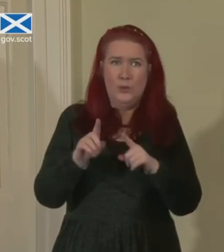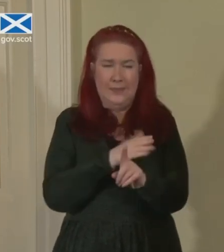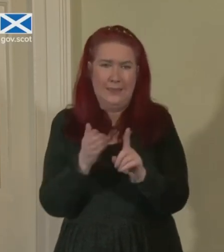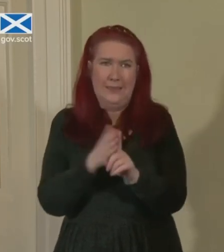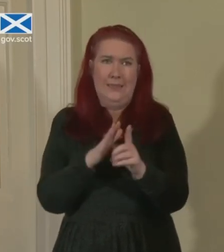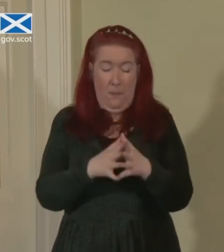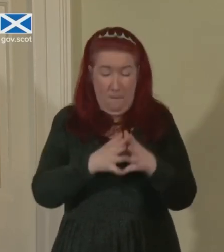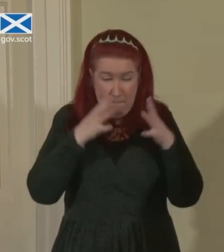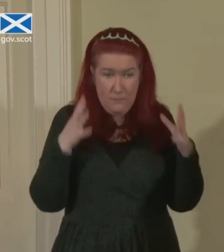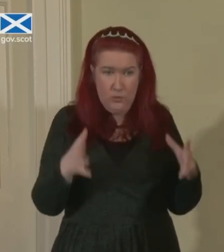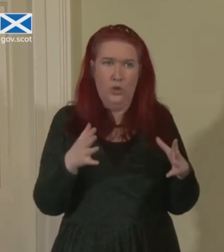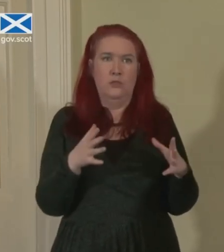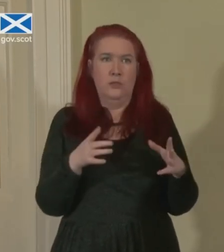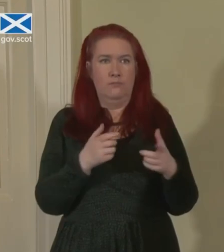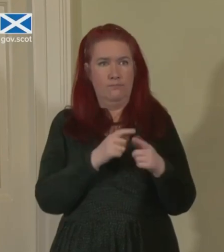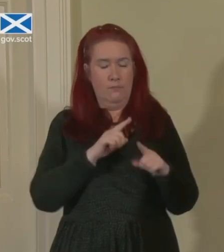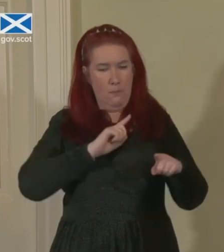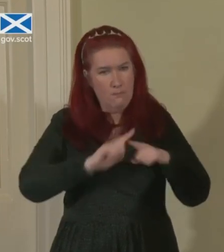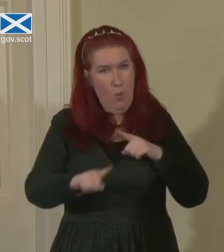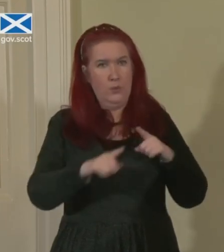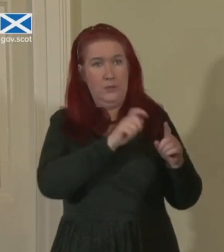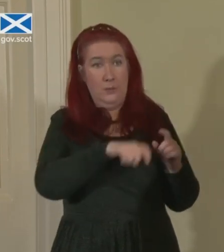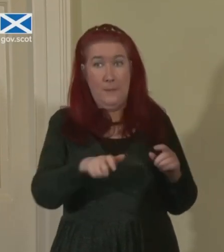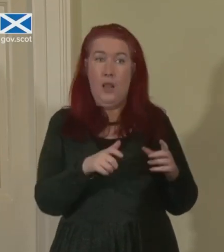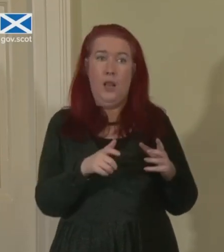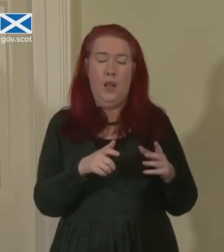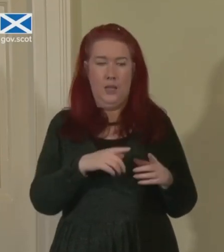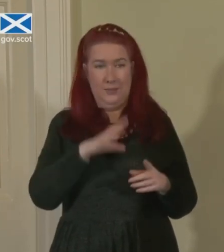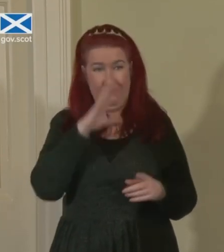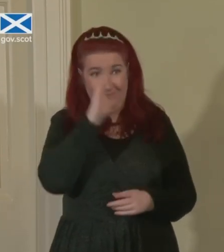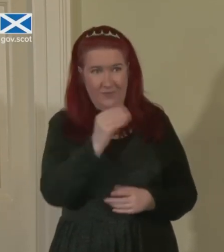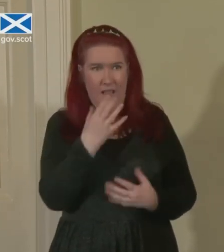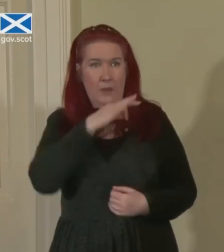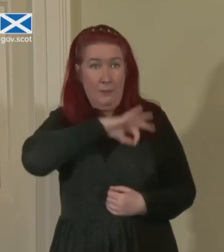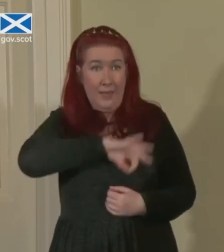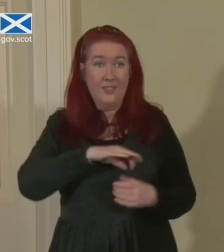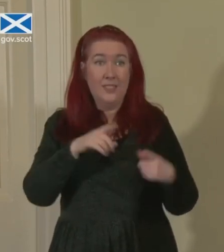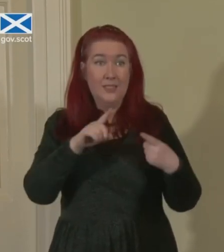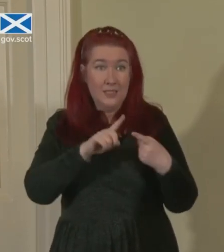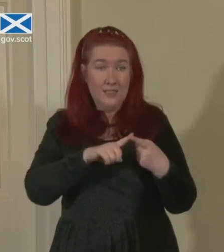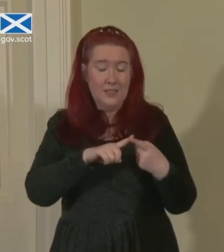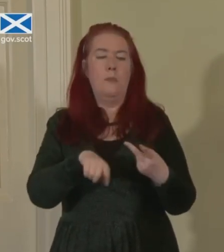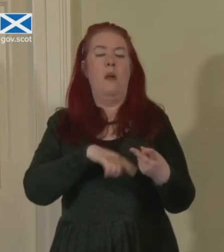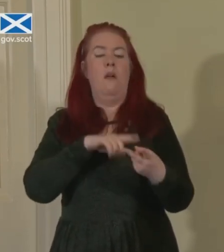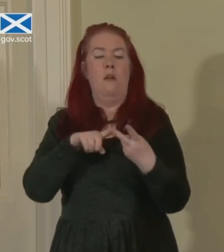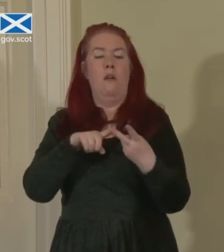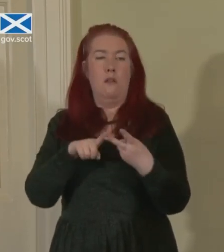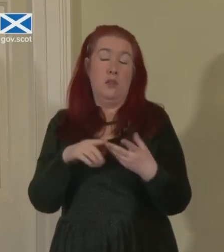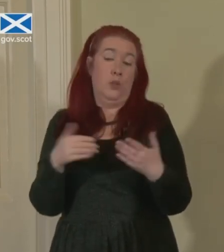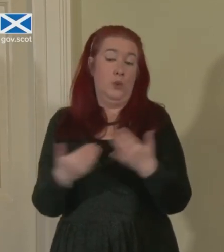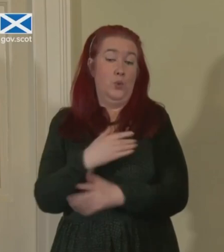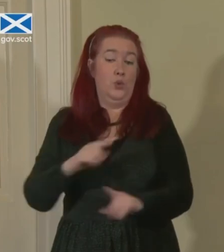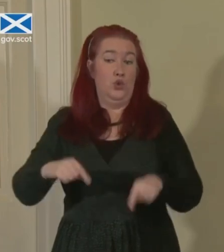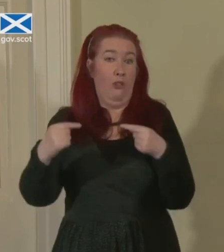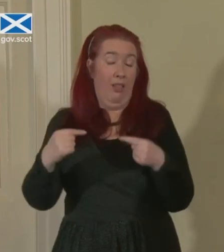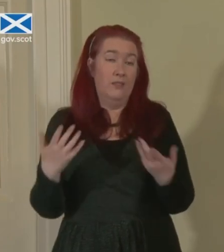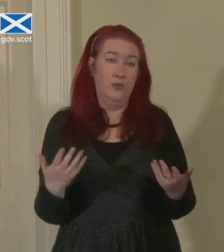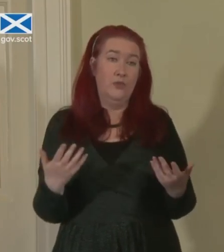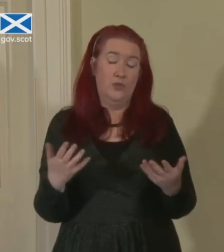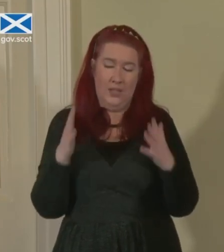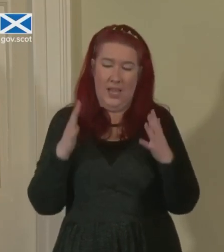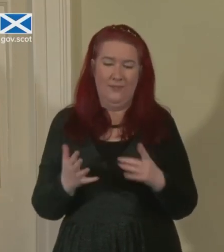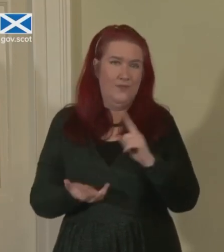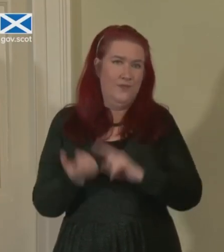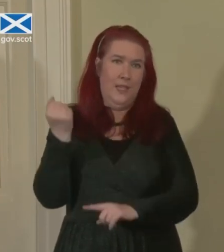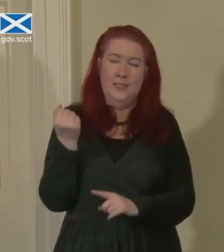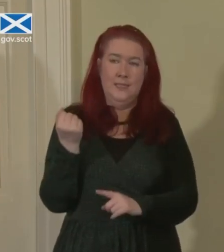a solid, sustainable majority of the merits of independence, but also secondly, a challenge that is new of finding in